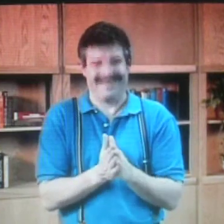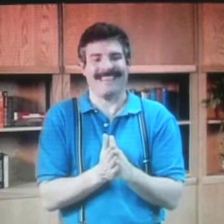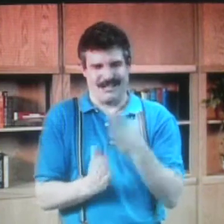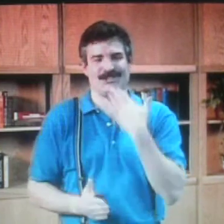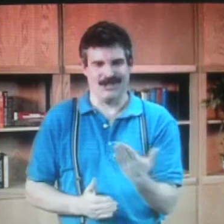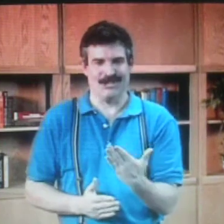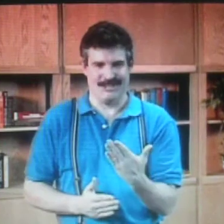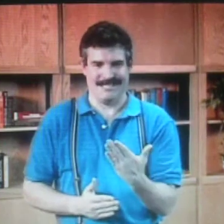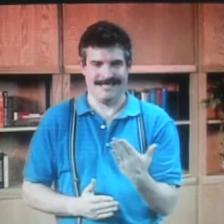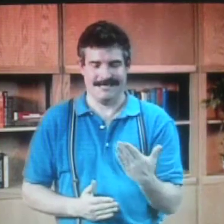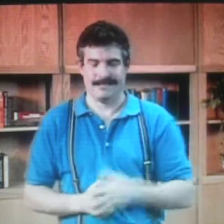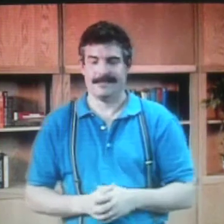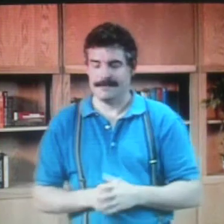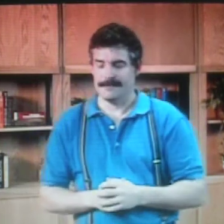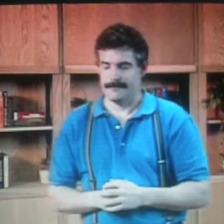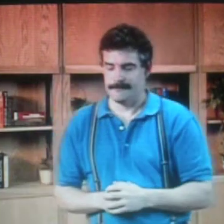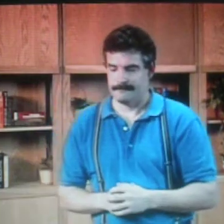Confidence and motivation are the two things.